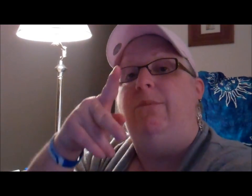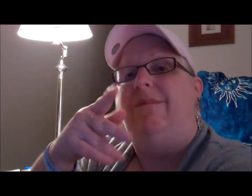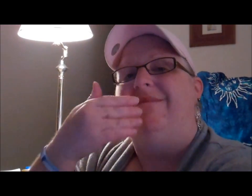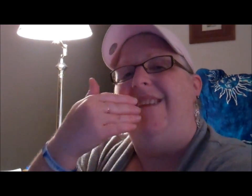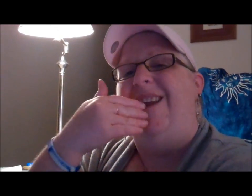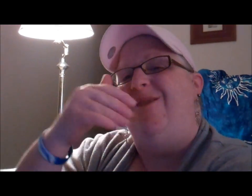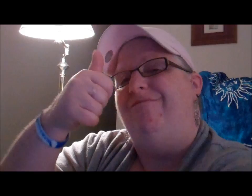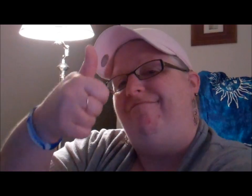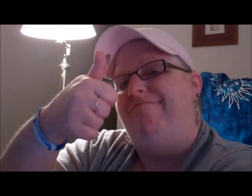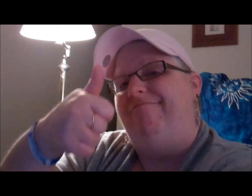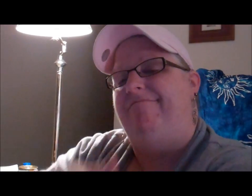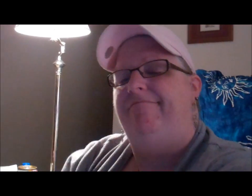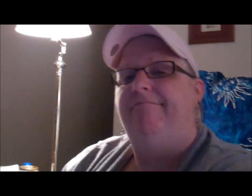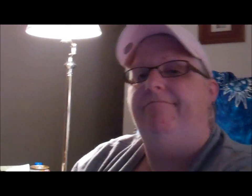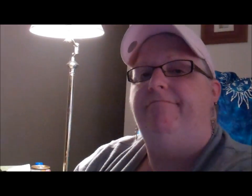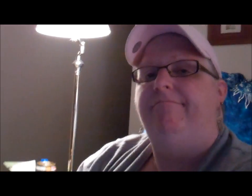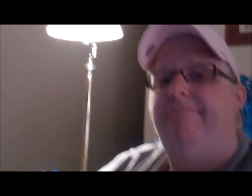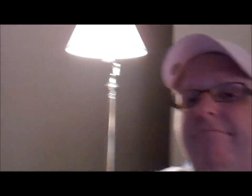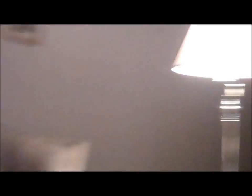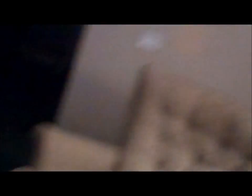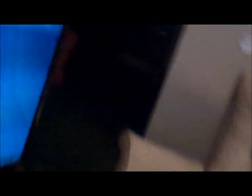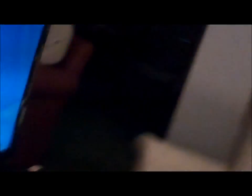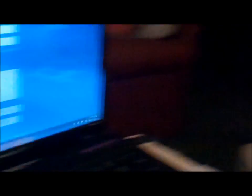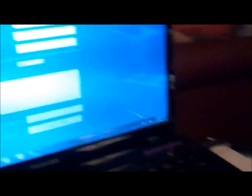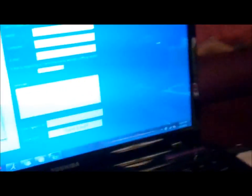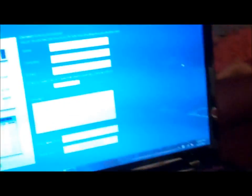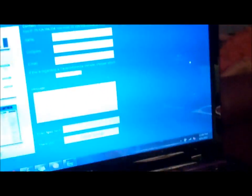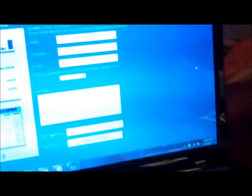she picked me up in her ugly lime green MG and told me we were going...